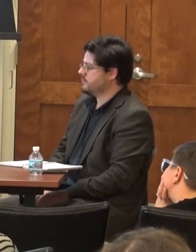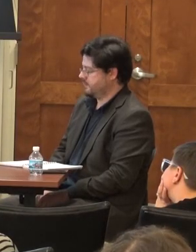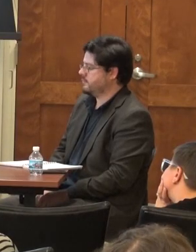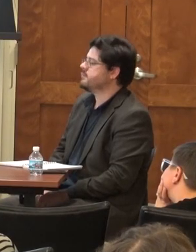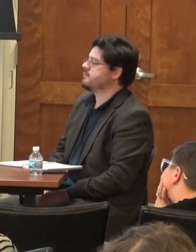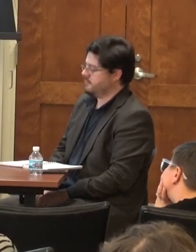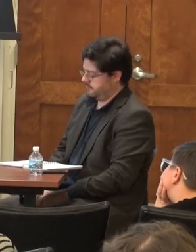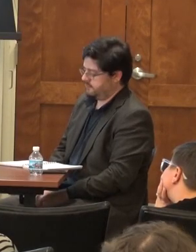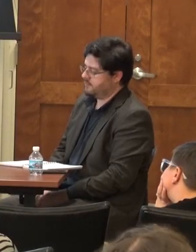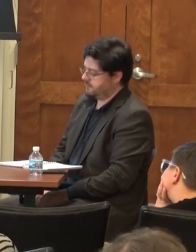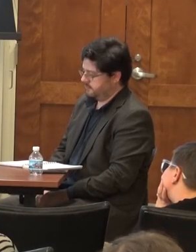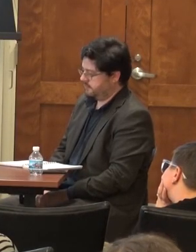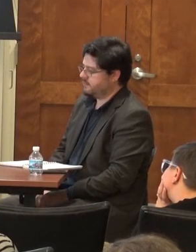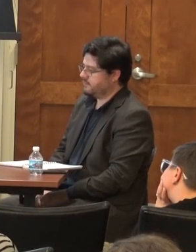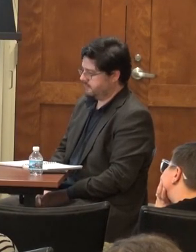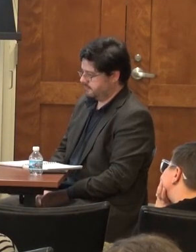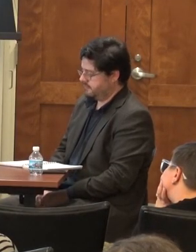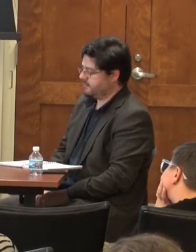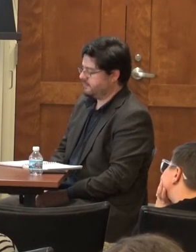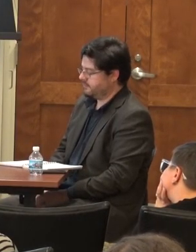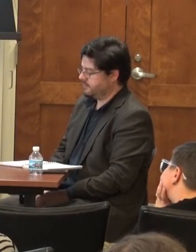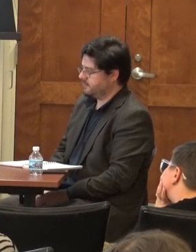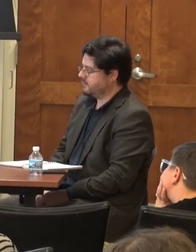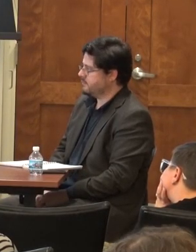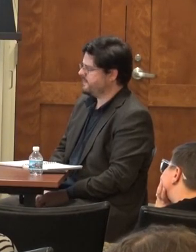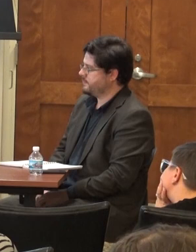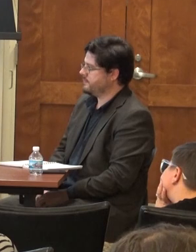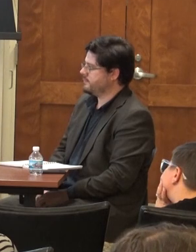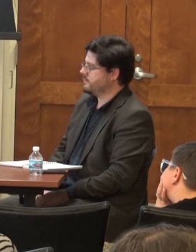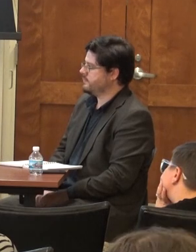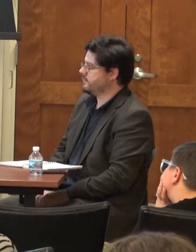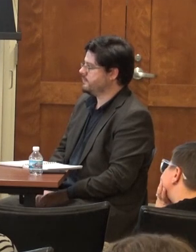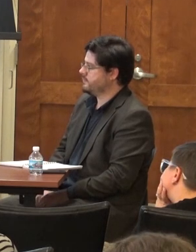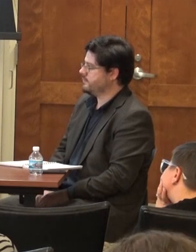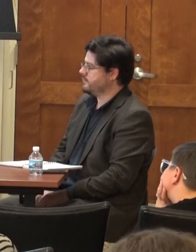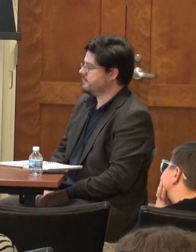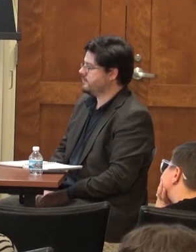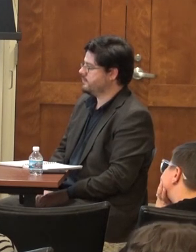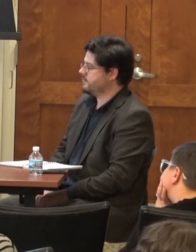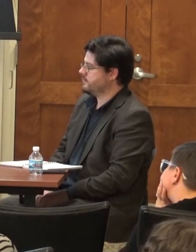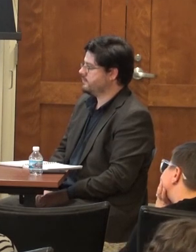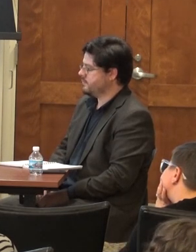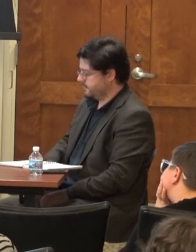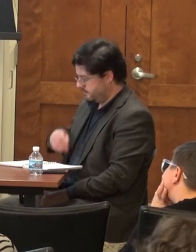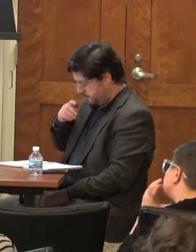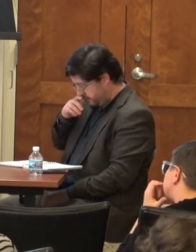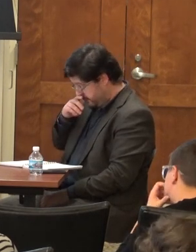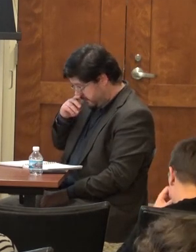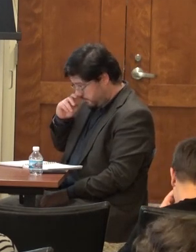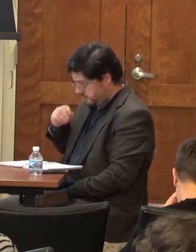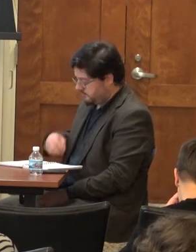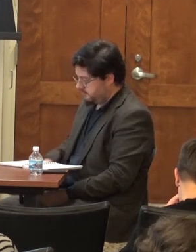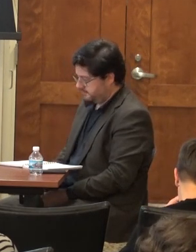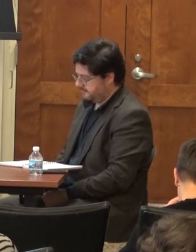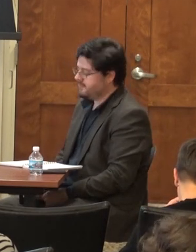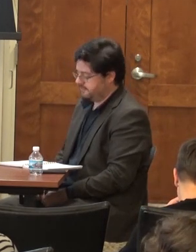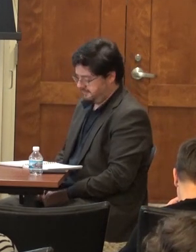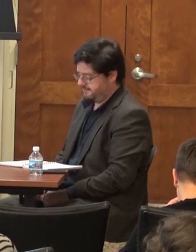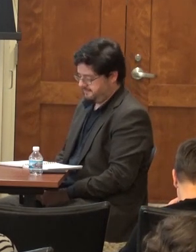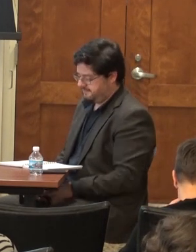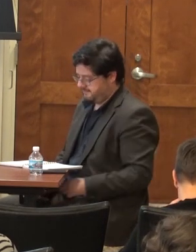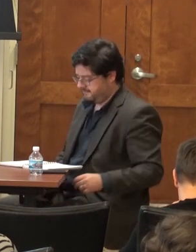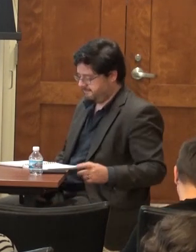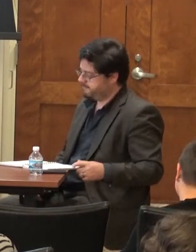just a complex problem something that has very lots of different solutions and one solution will cause some unintended consequence